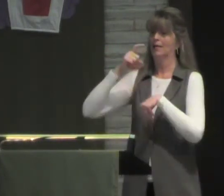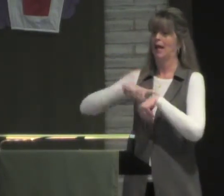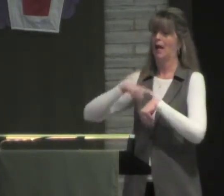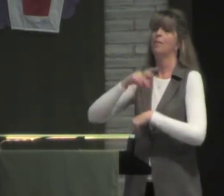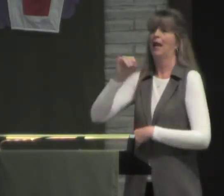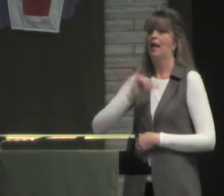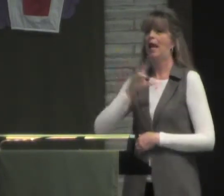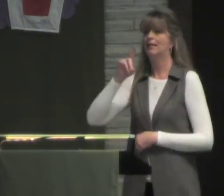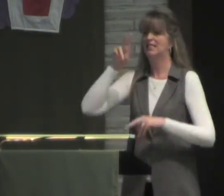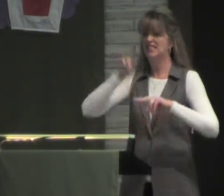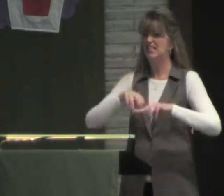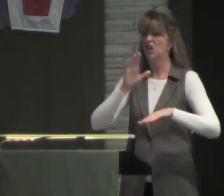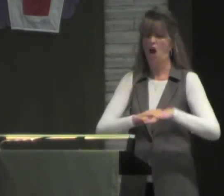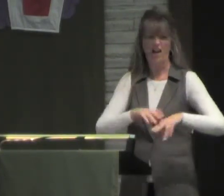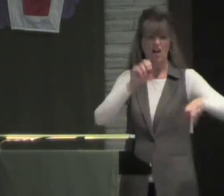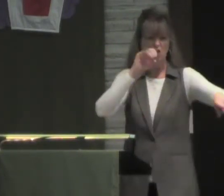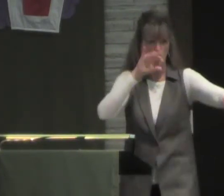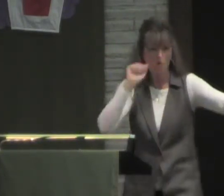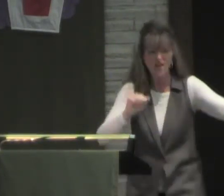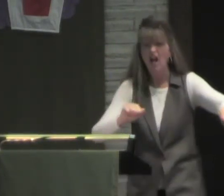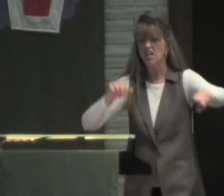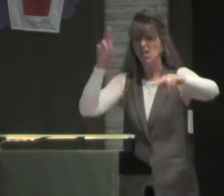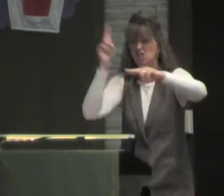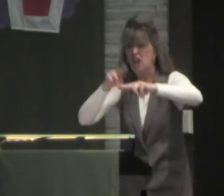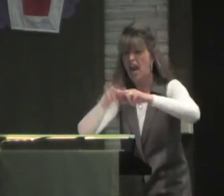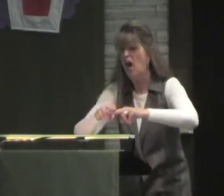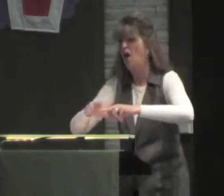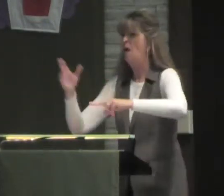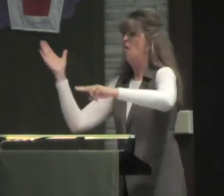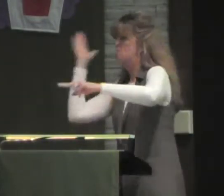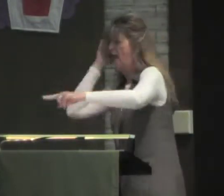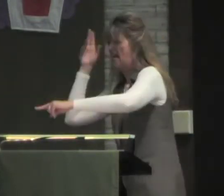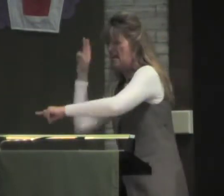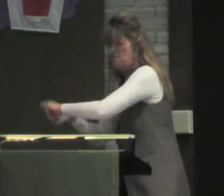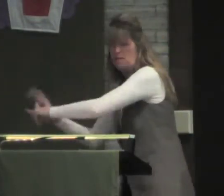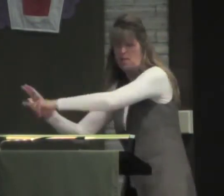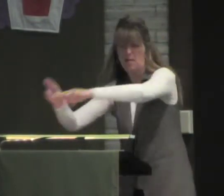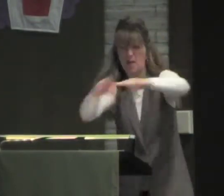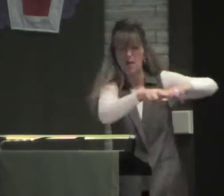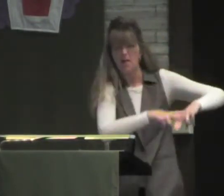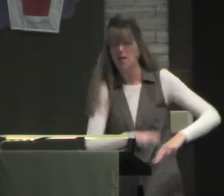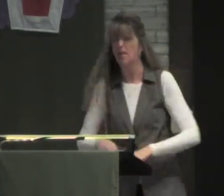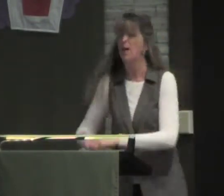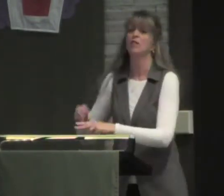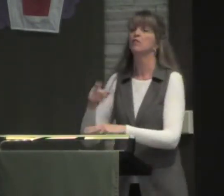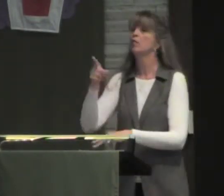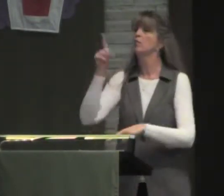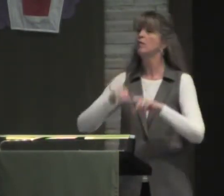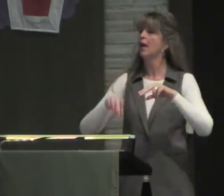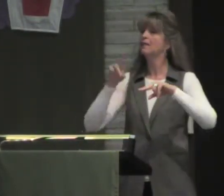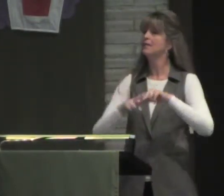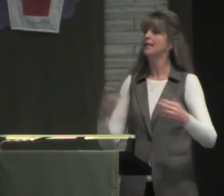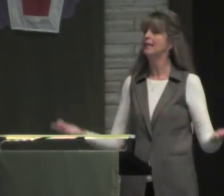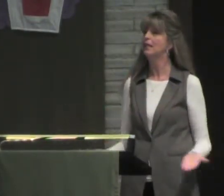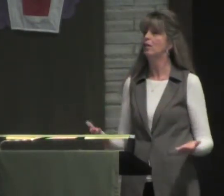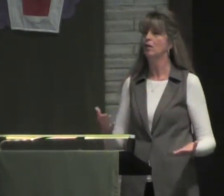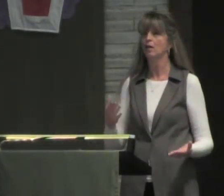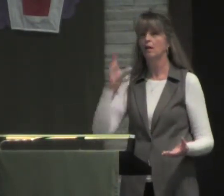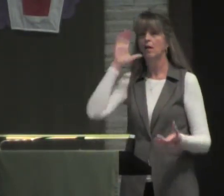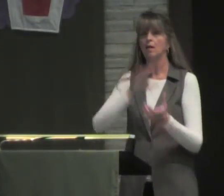it's my time of the month and I sat on everything in the apartment so you